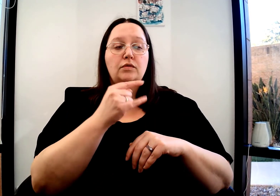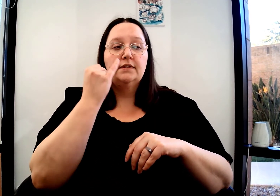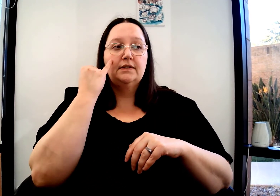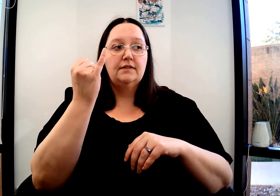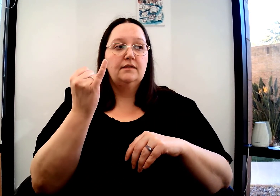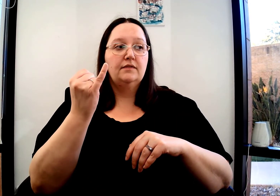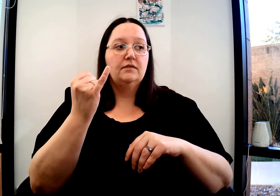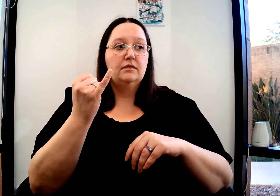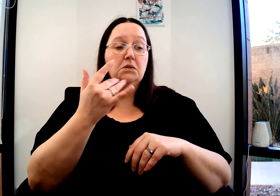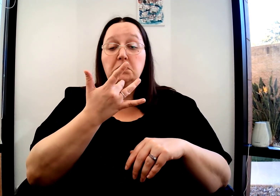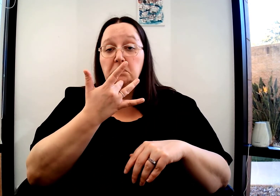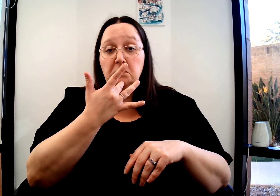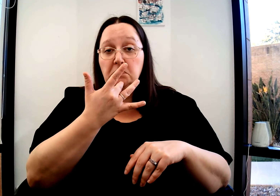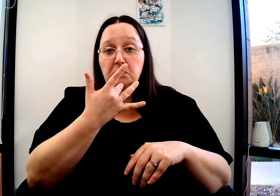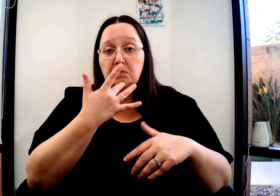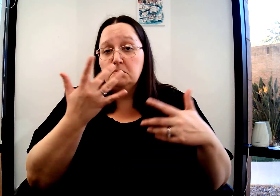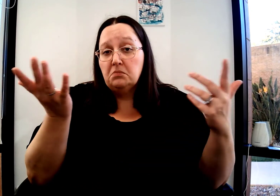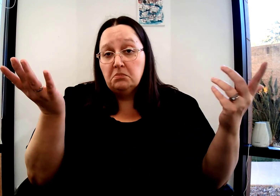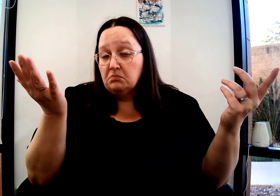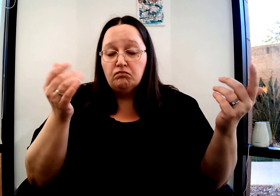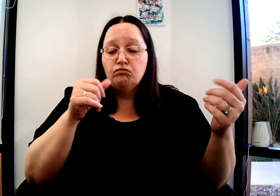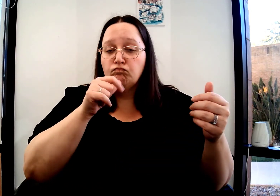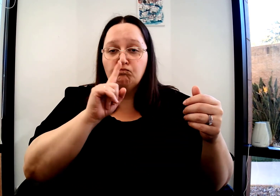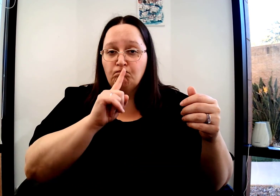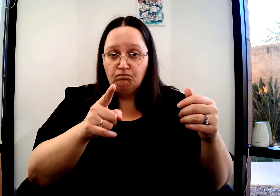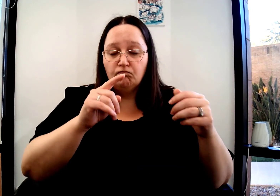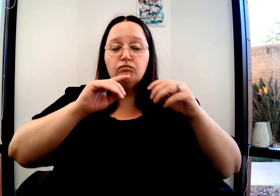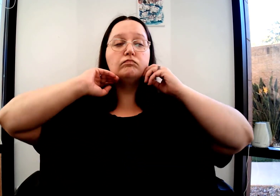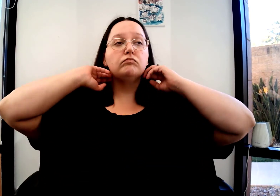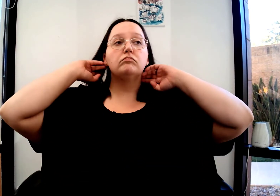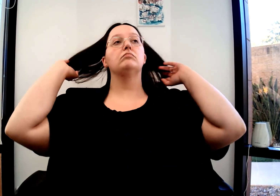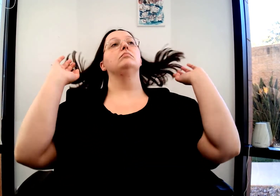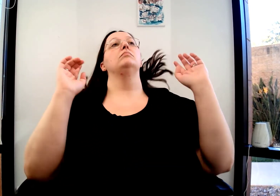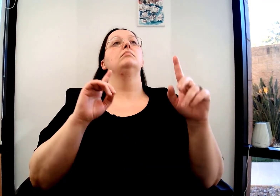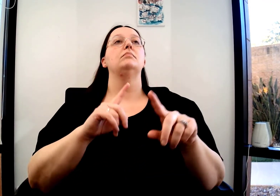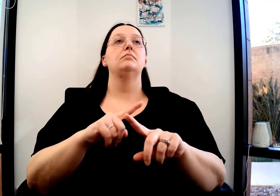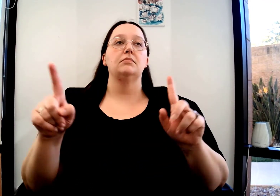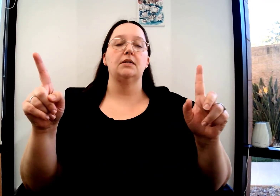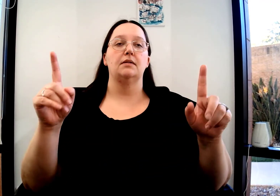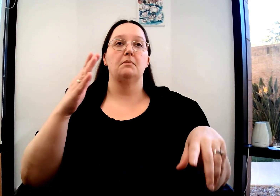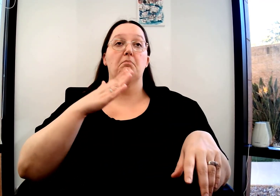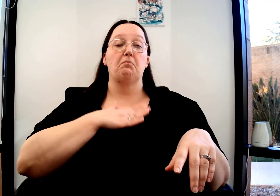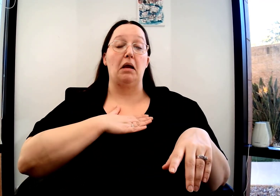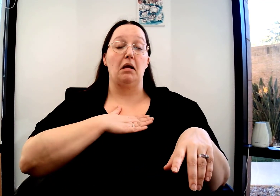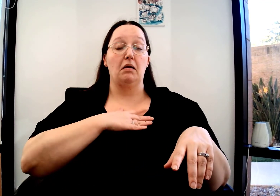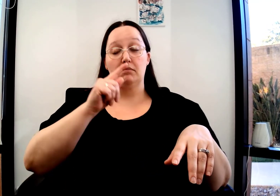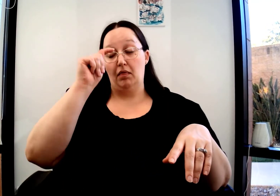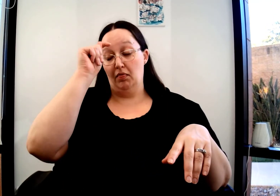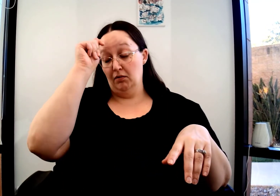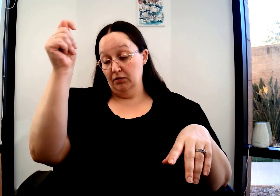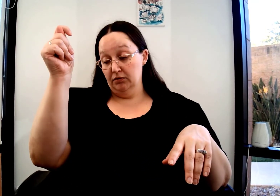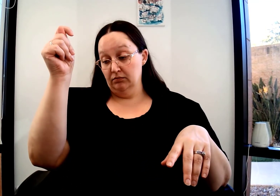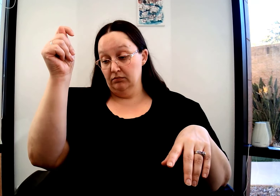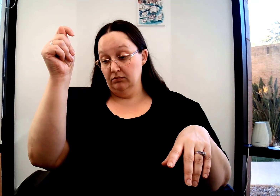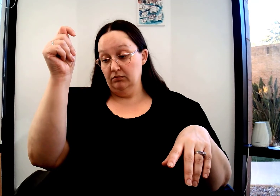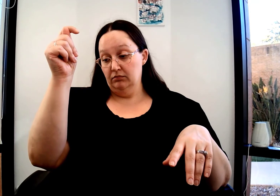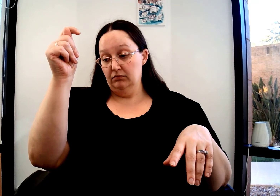don't know if this is an accent. I'm not sure if it is just a preference. I really am not sure about that. But my